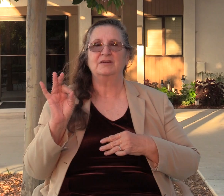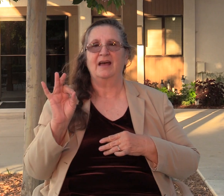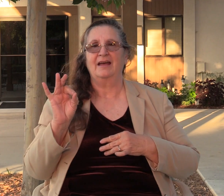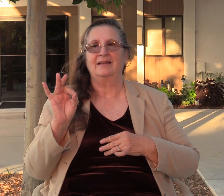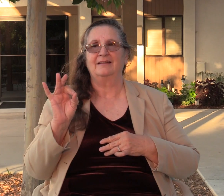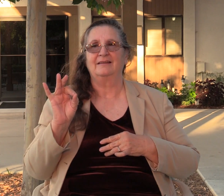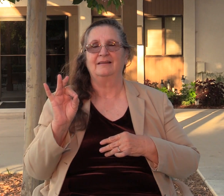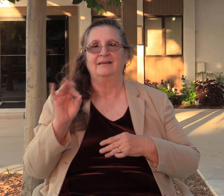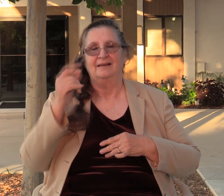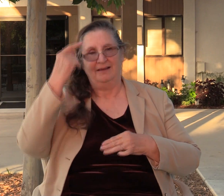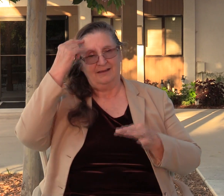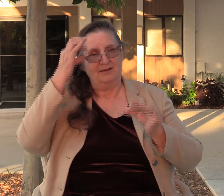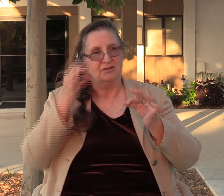Judges chapter 9, guys.